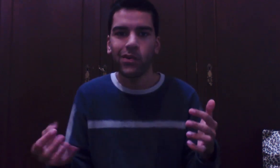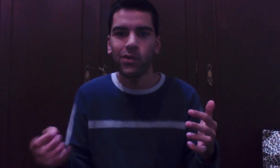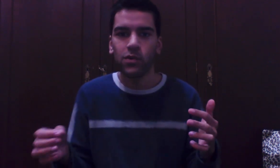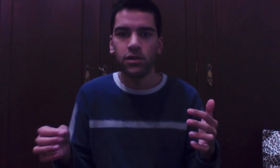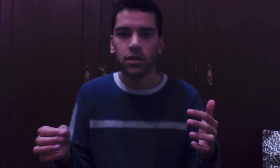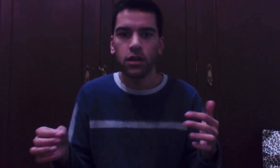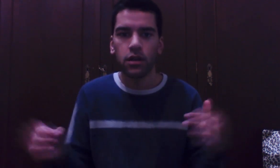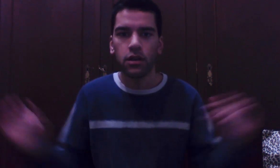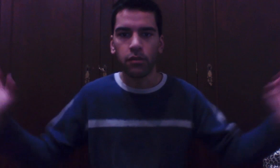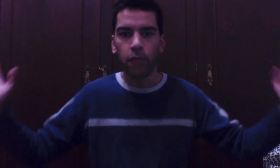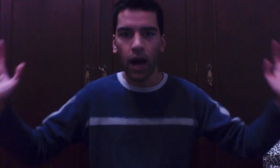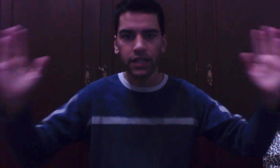goodbye Bye